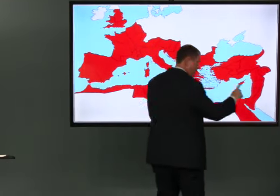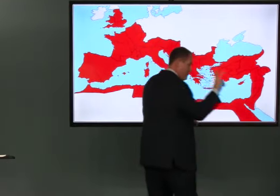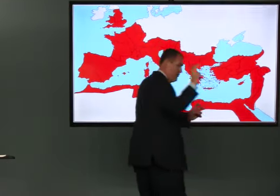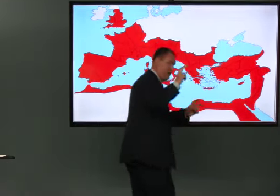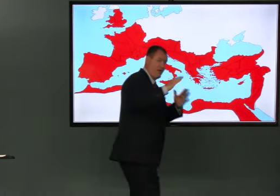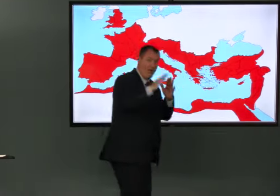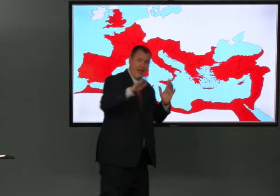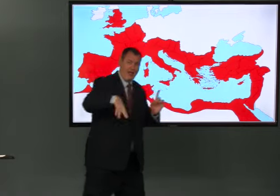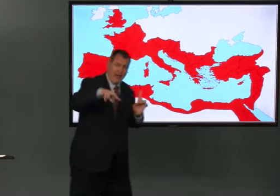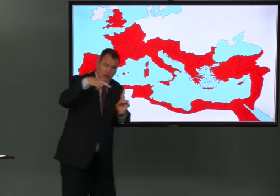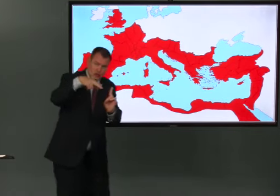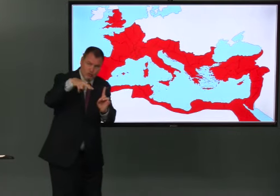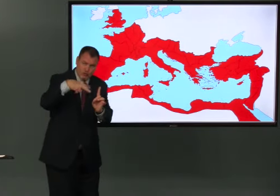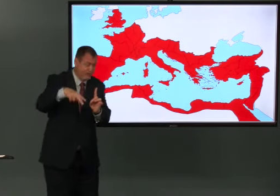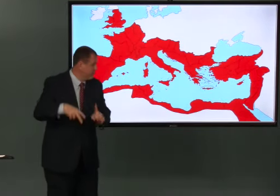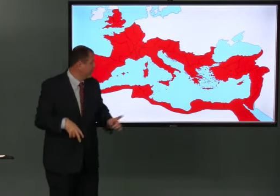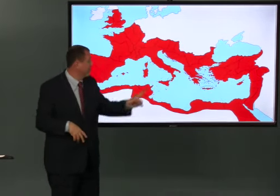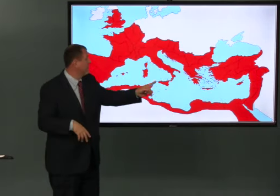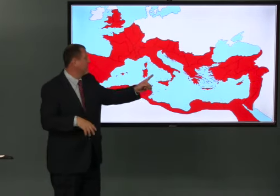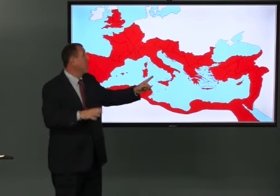paul's right here under under house arrest